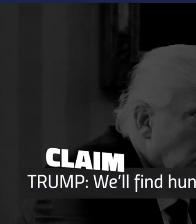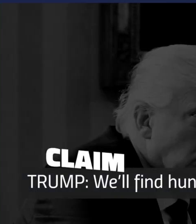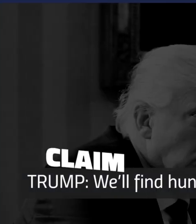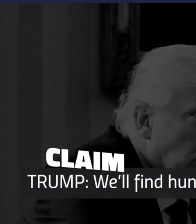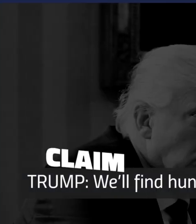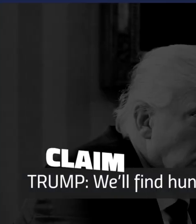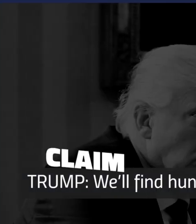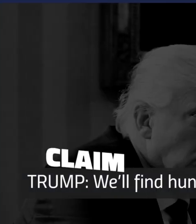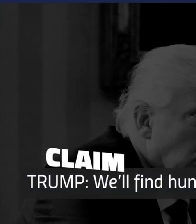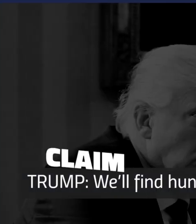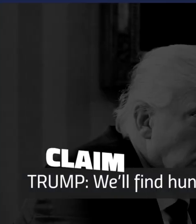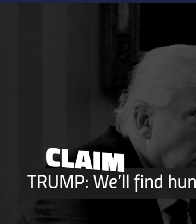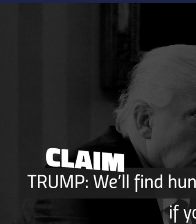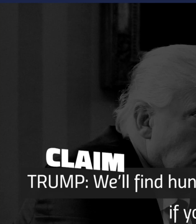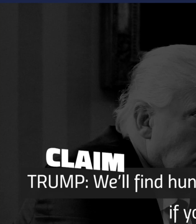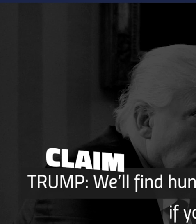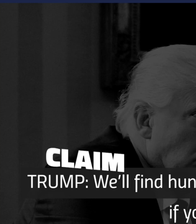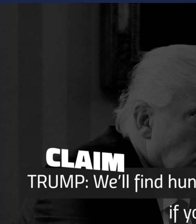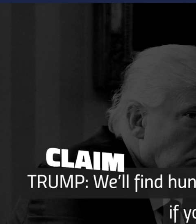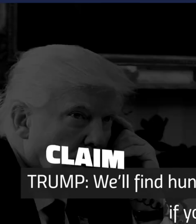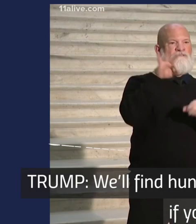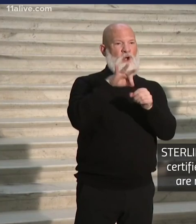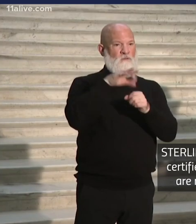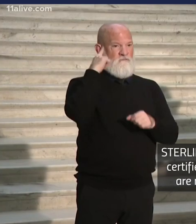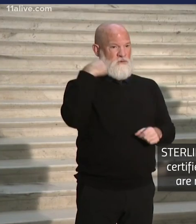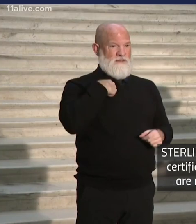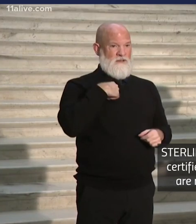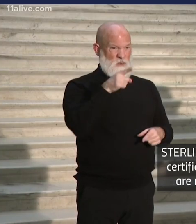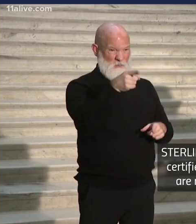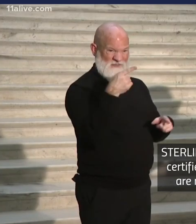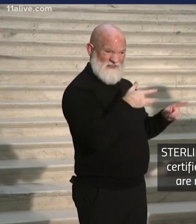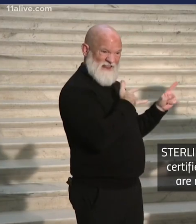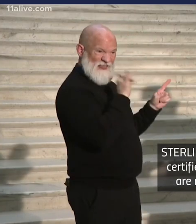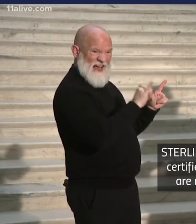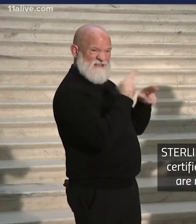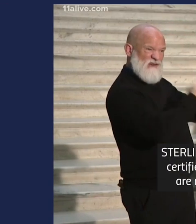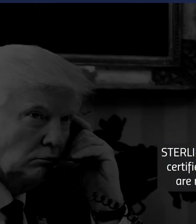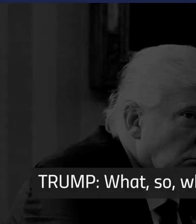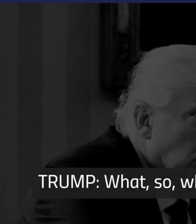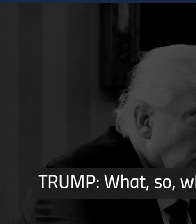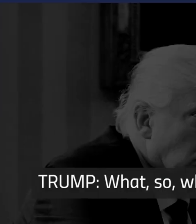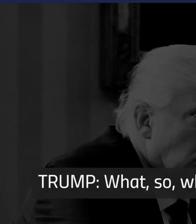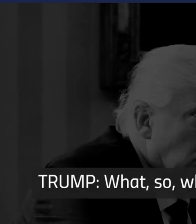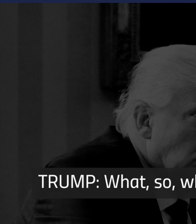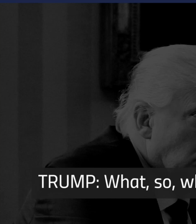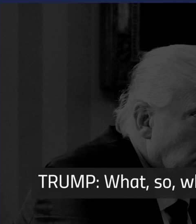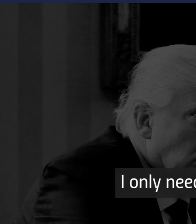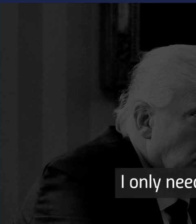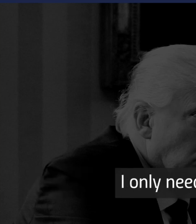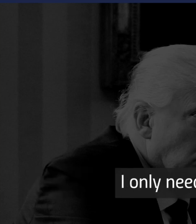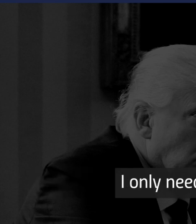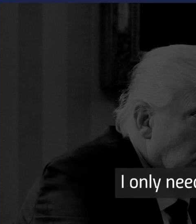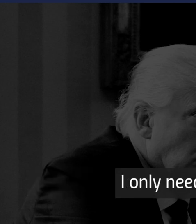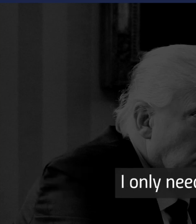find hundreds of thousands of signatures if you let us do it. The thing is we have certified this election so there are no more votes to find. So what are we going to do here,